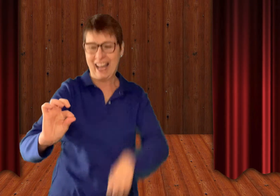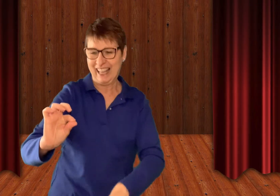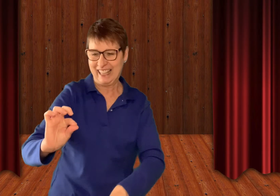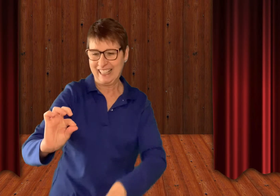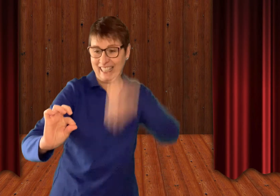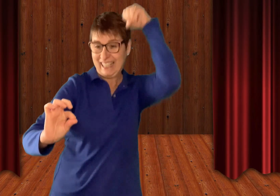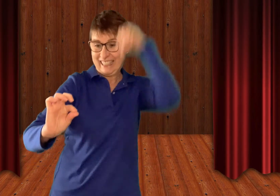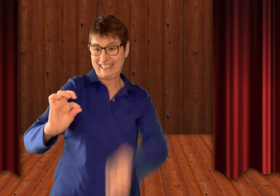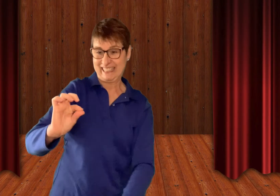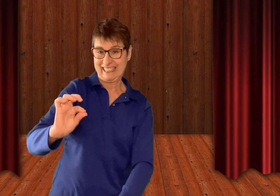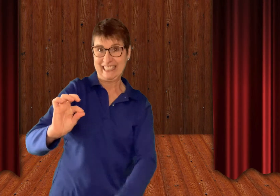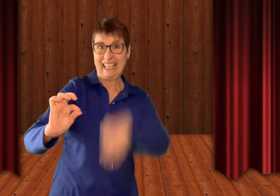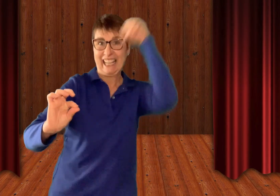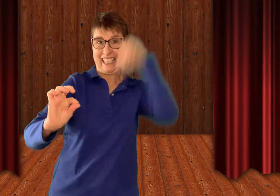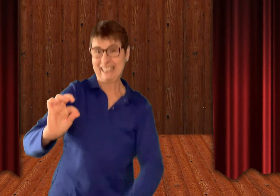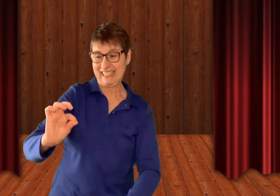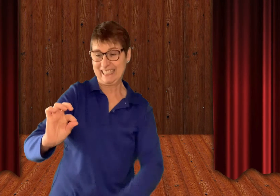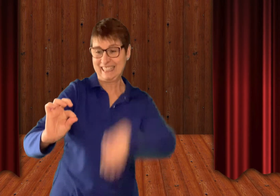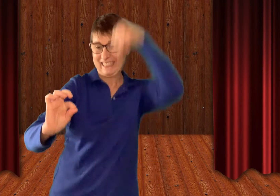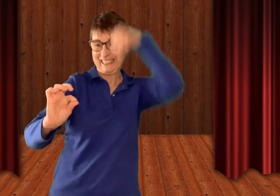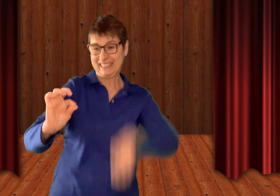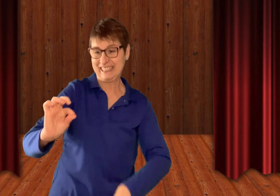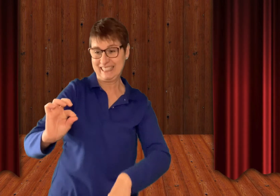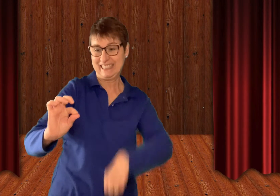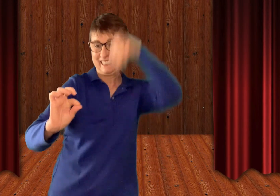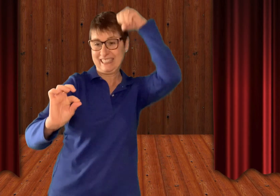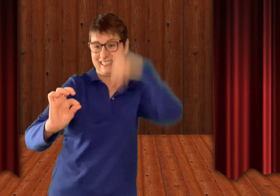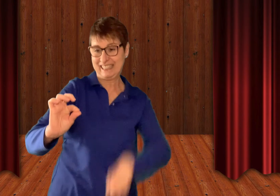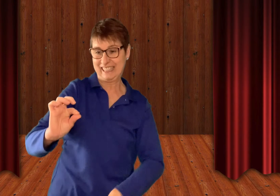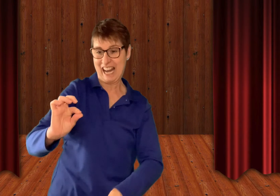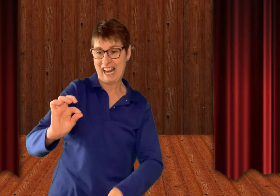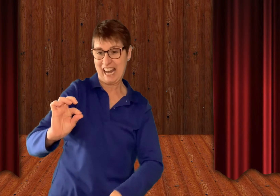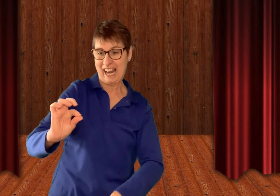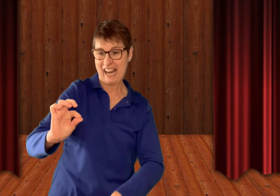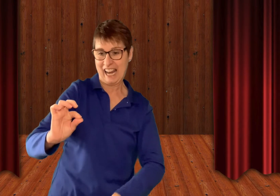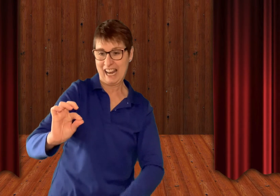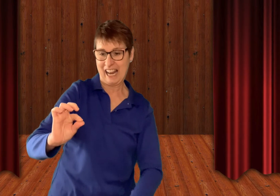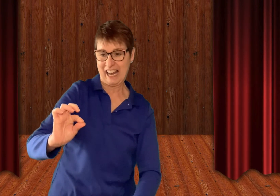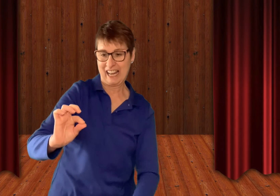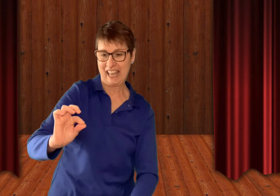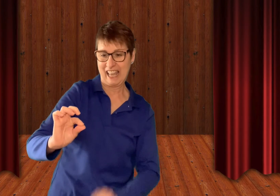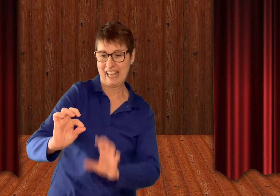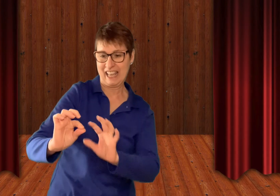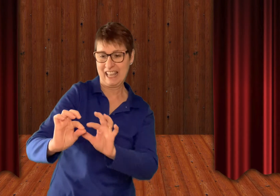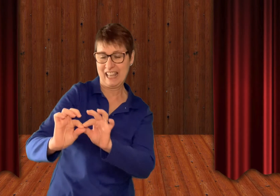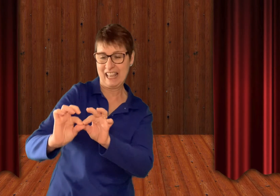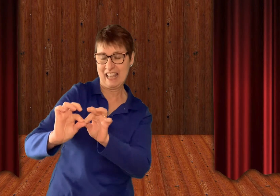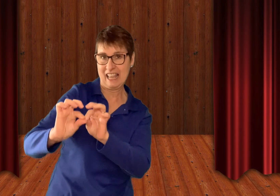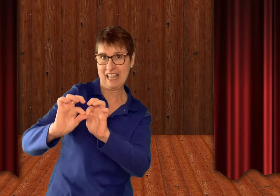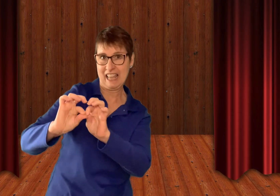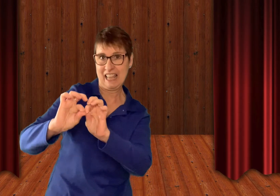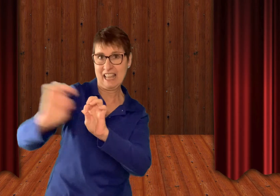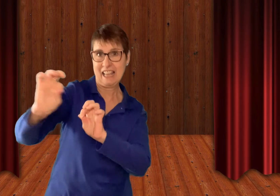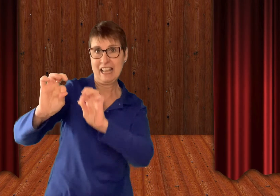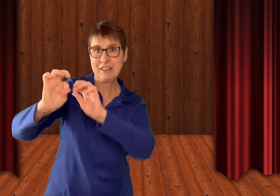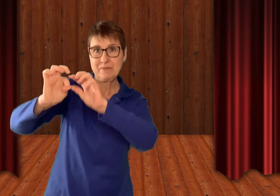working. Great. You solved your problem. Now take the balloon off carefully and tie it up.